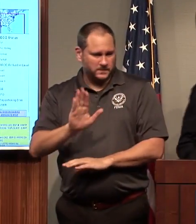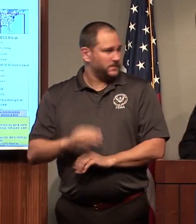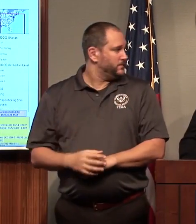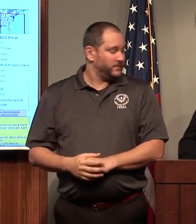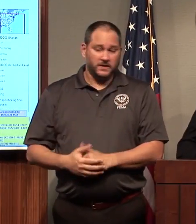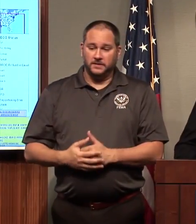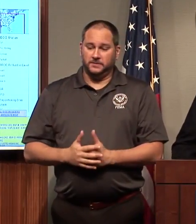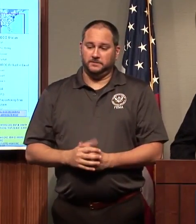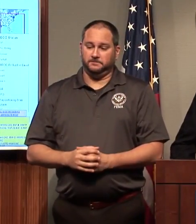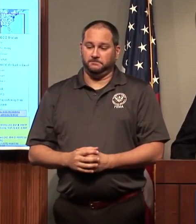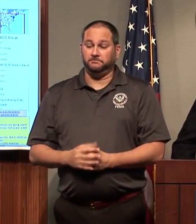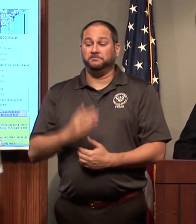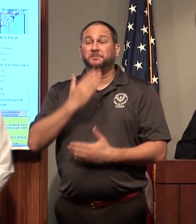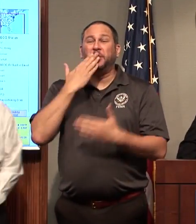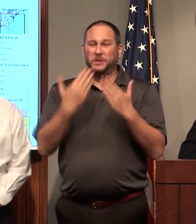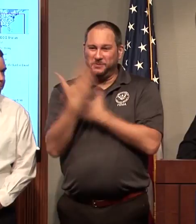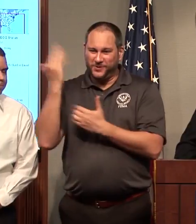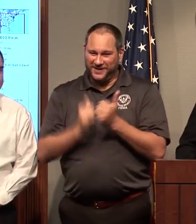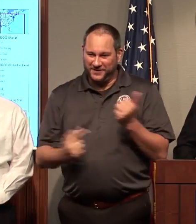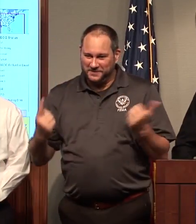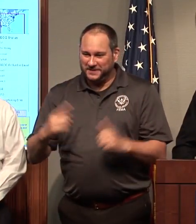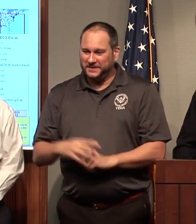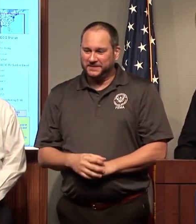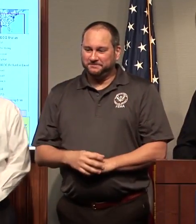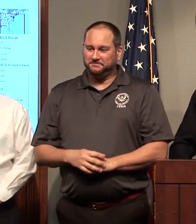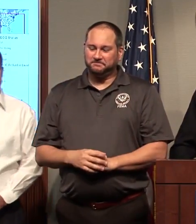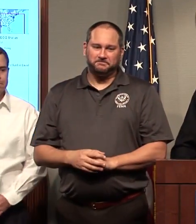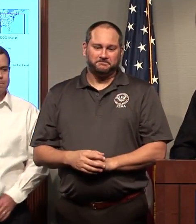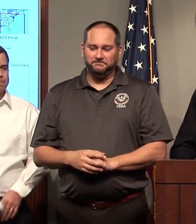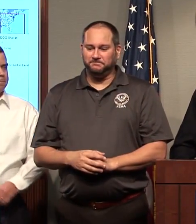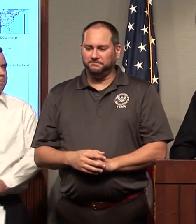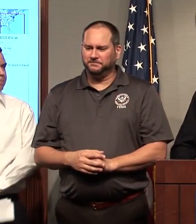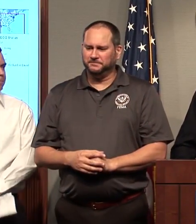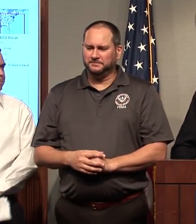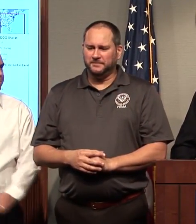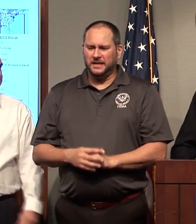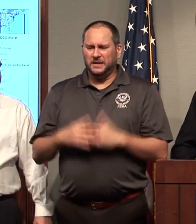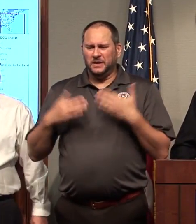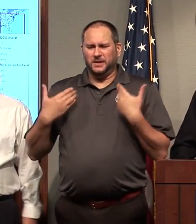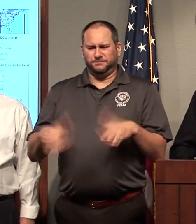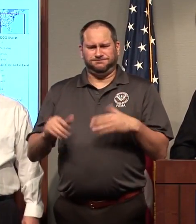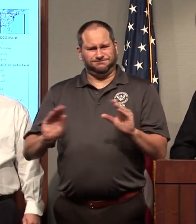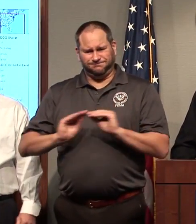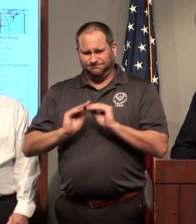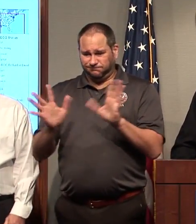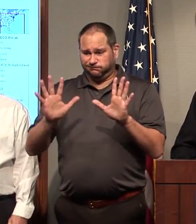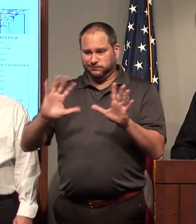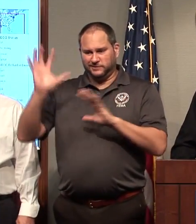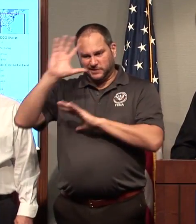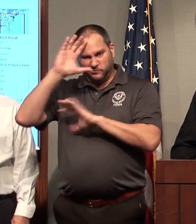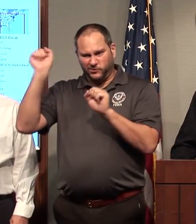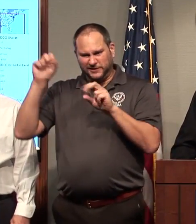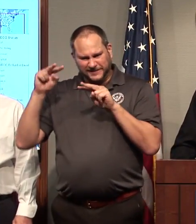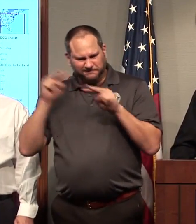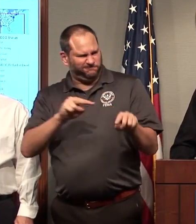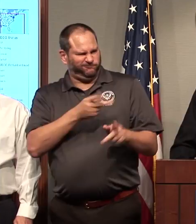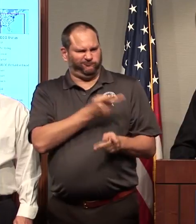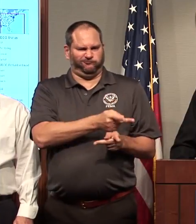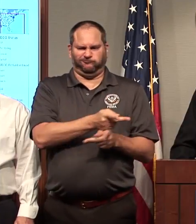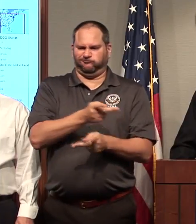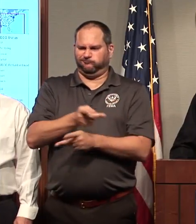All right. Good morning, everyone. So it's very clear to all of us that the President's goal is to take care of people. And,